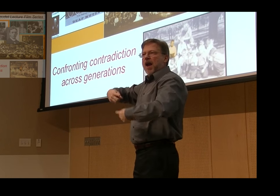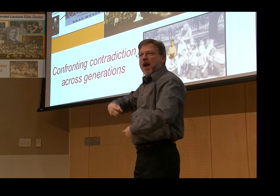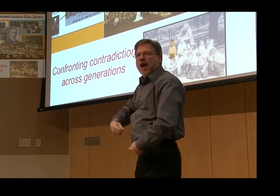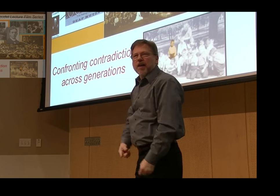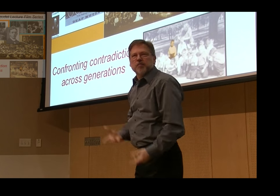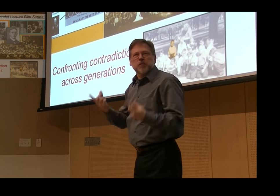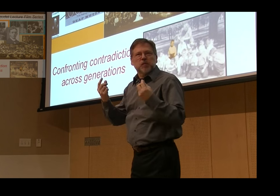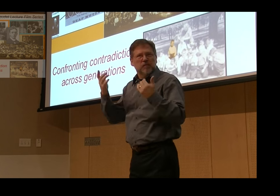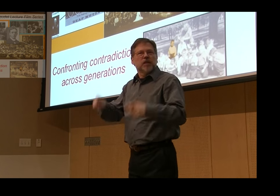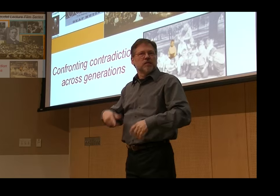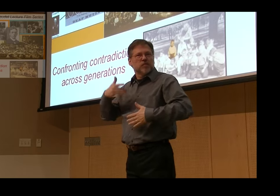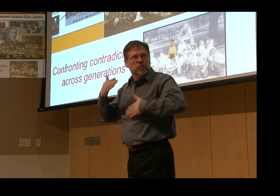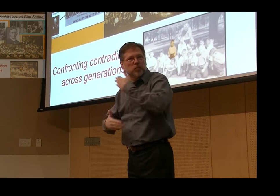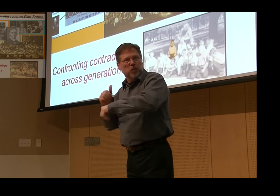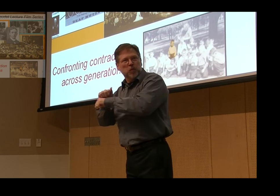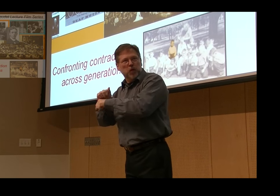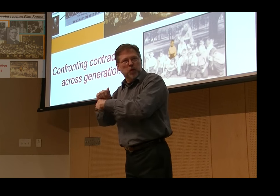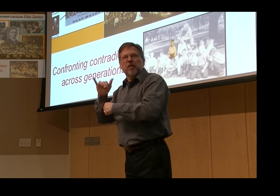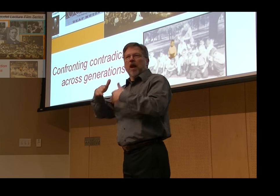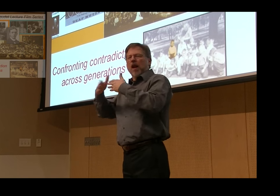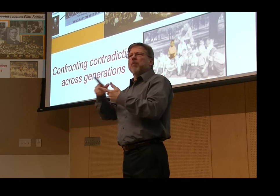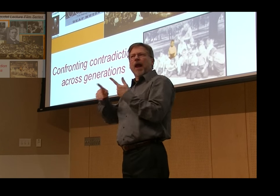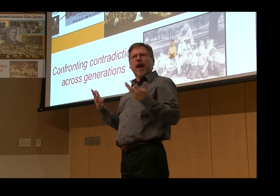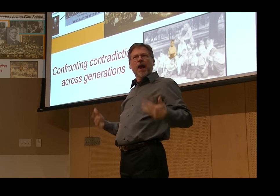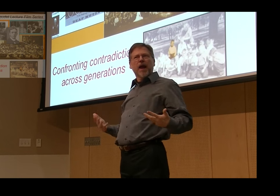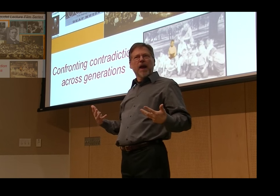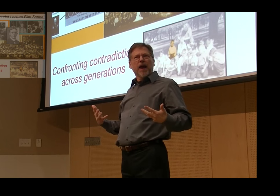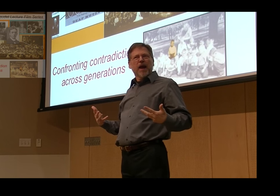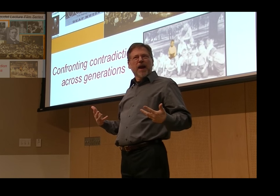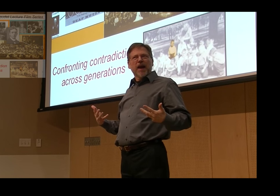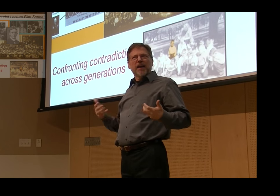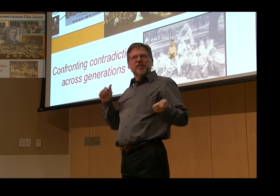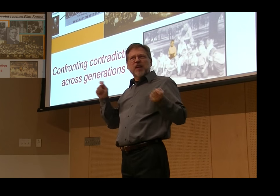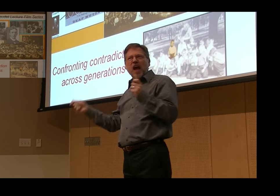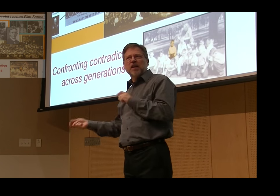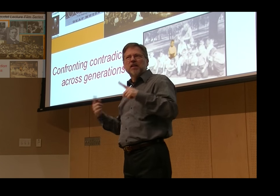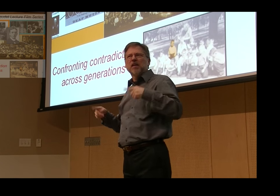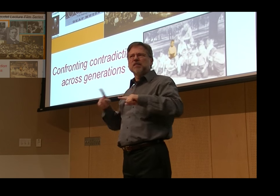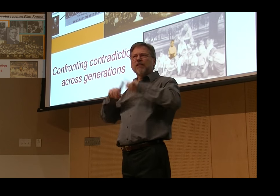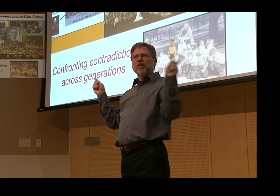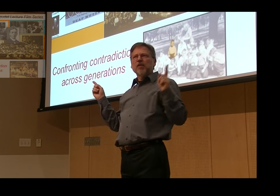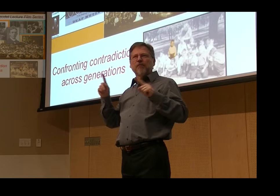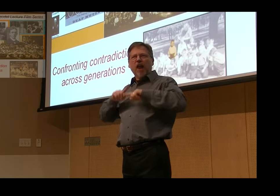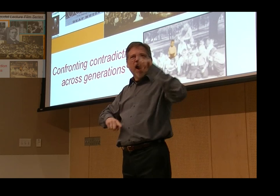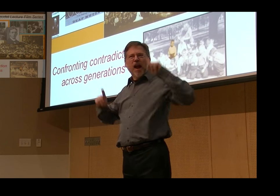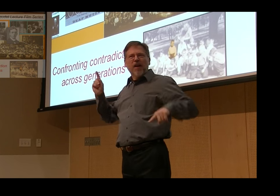recorded research done on these films. We didn't have any